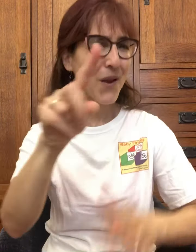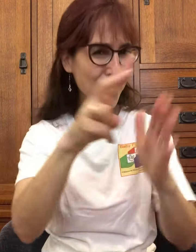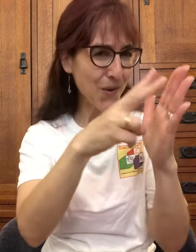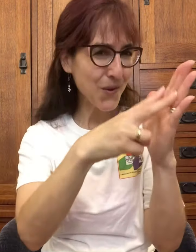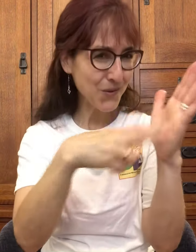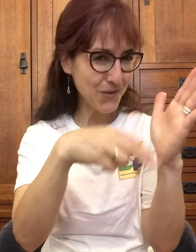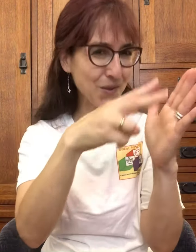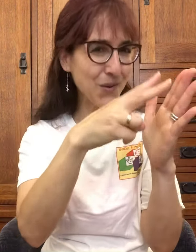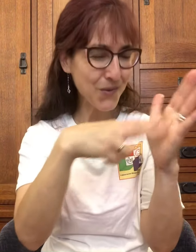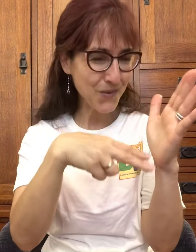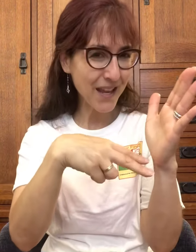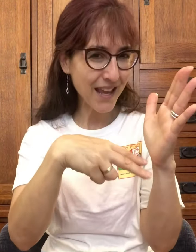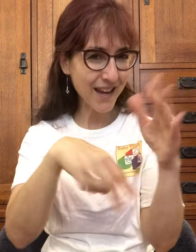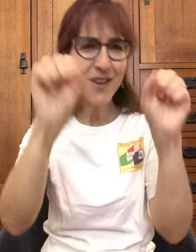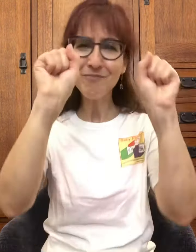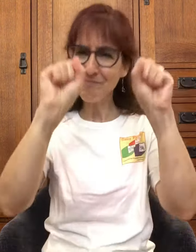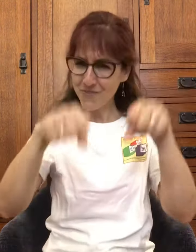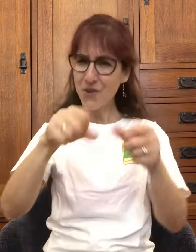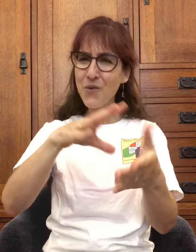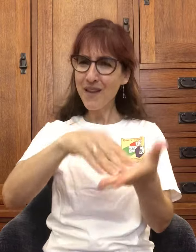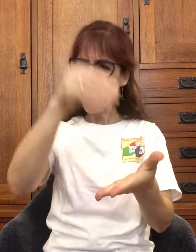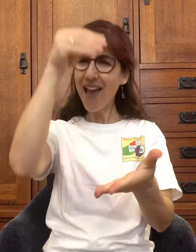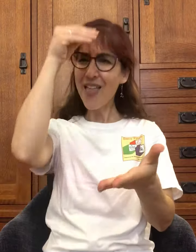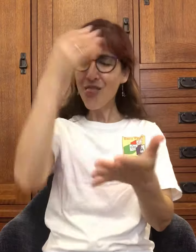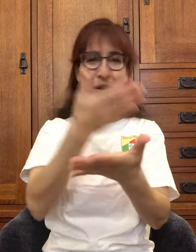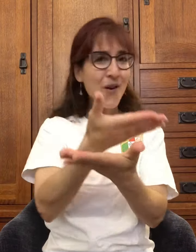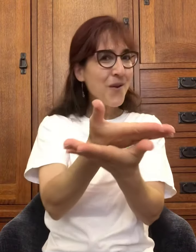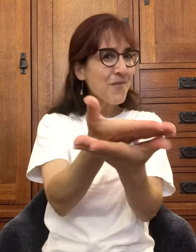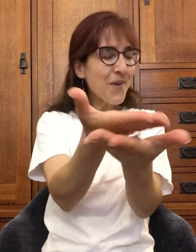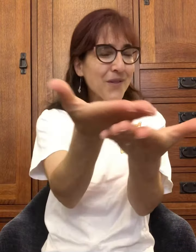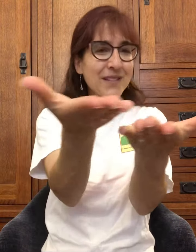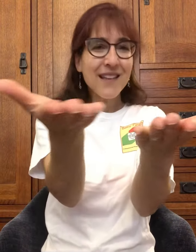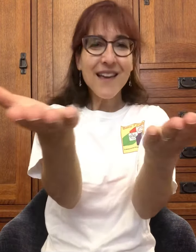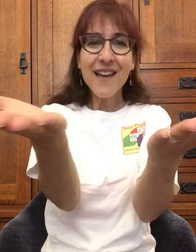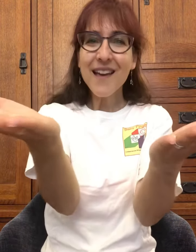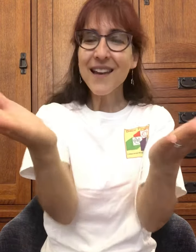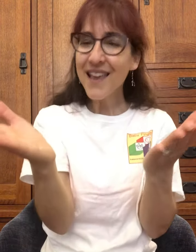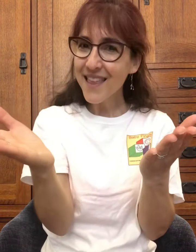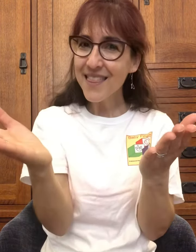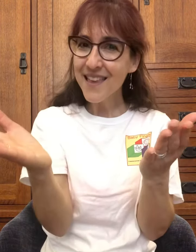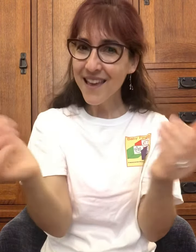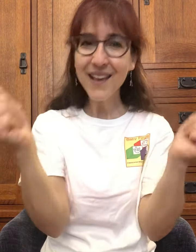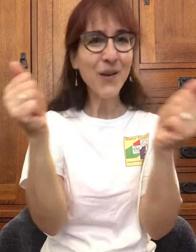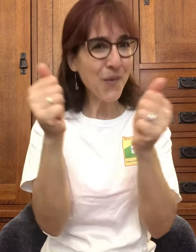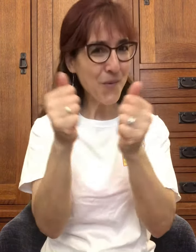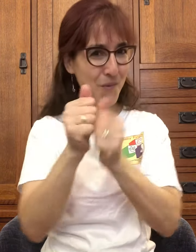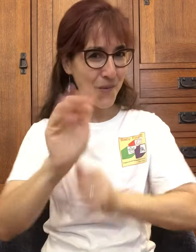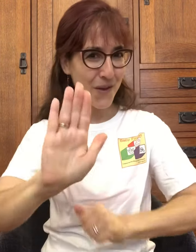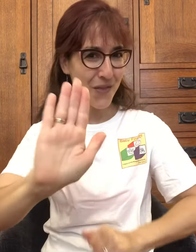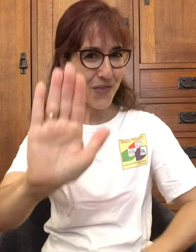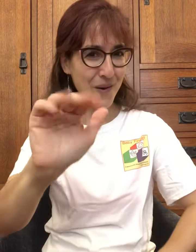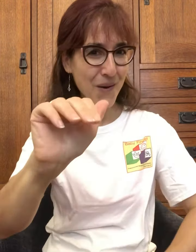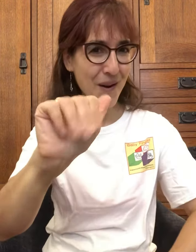you to read. You can learn most anything with your